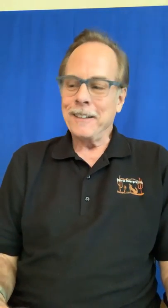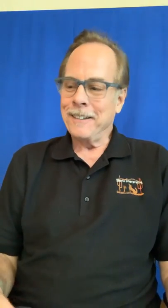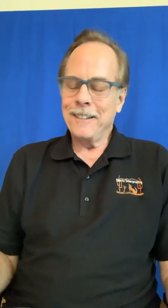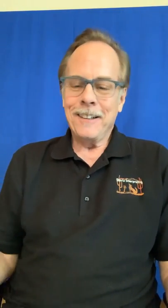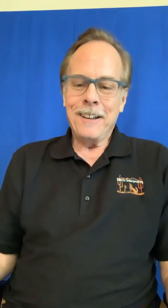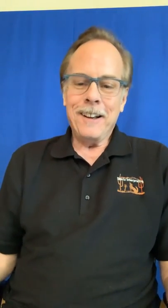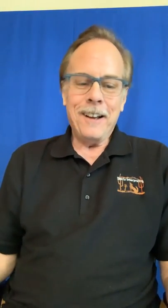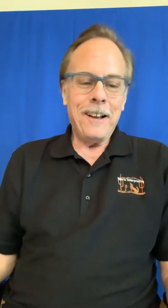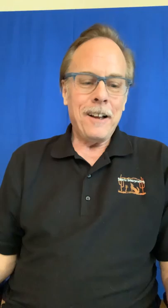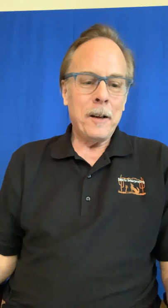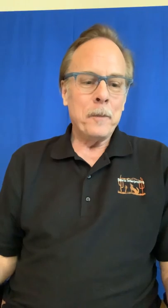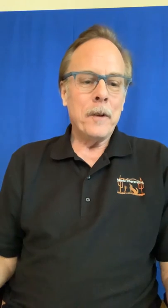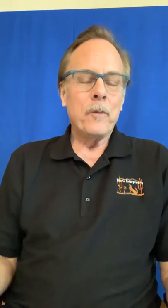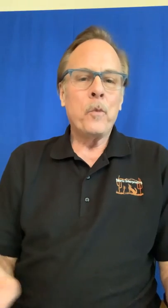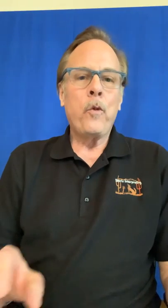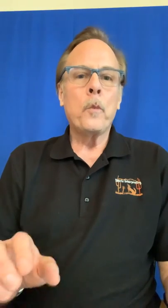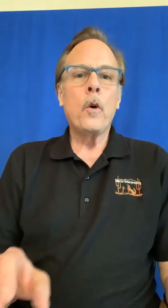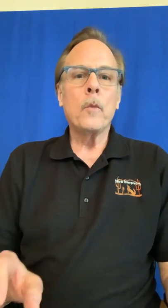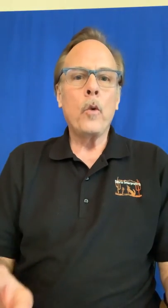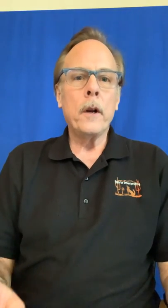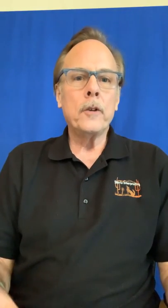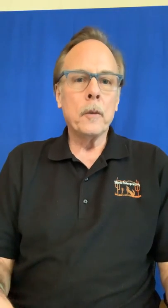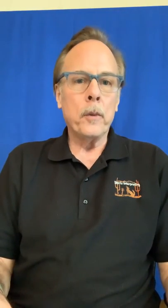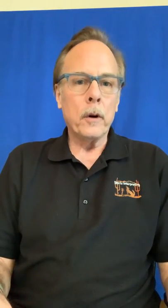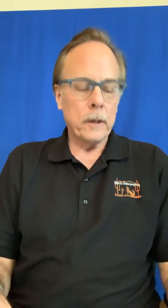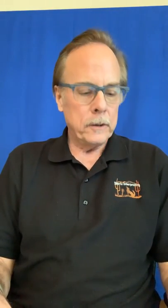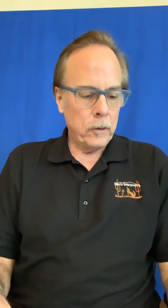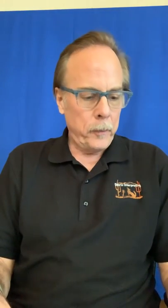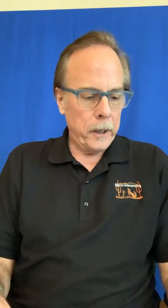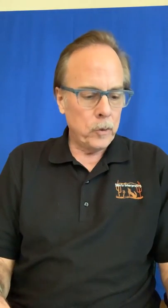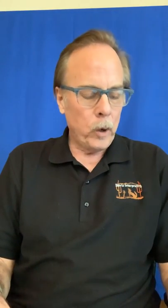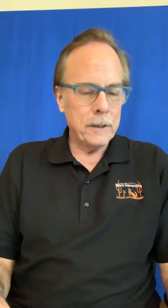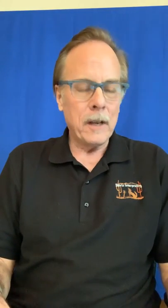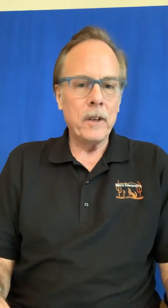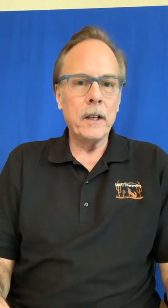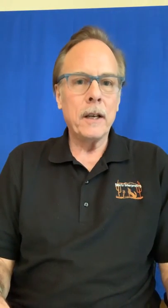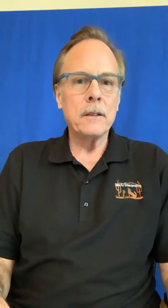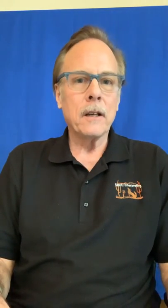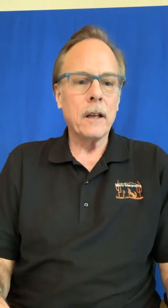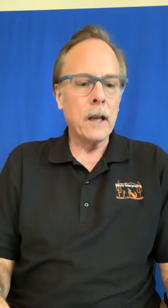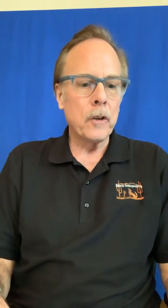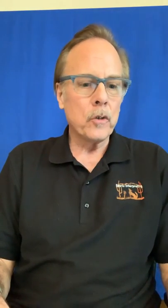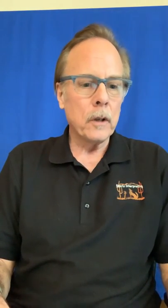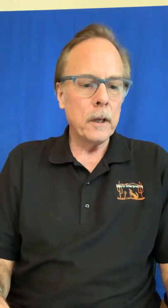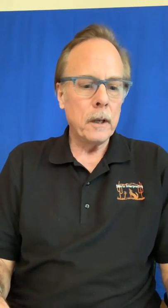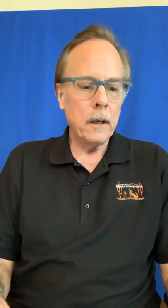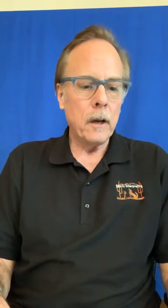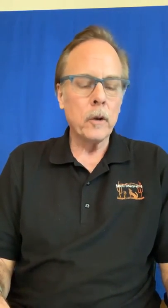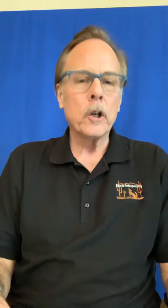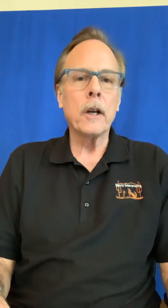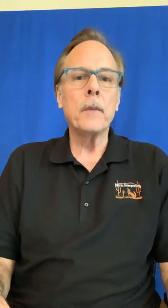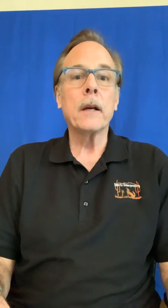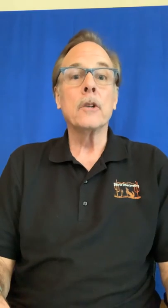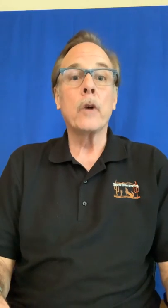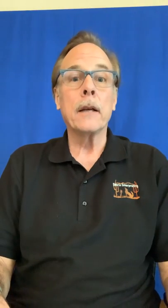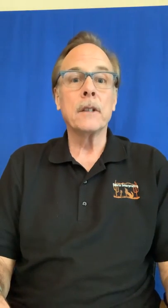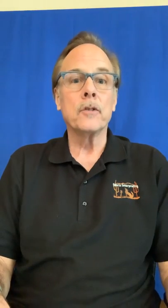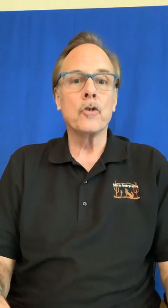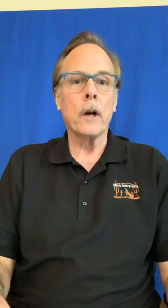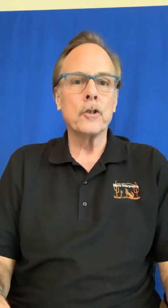4.1 in your book is on page 178 signing naturally we're talking about contrastive structure